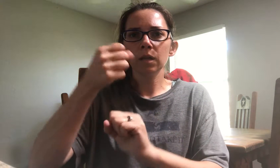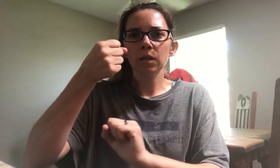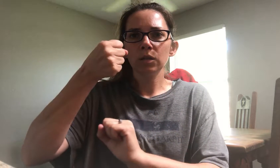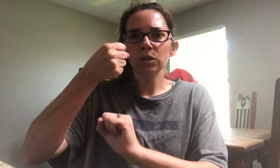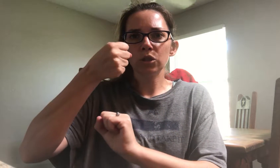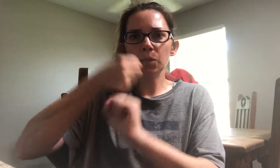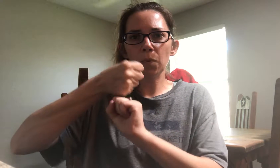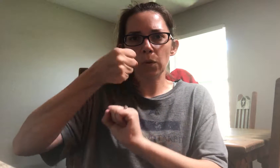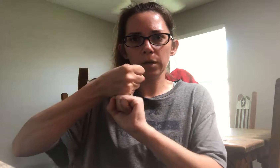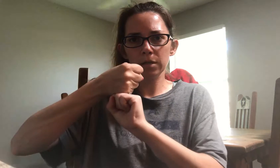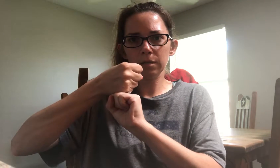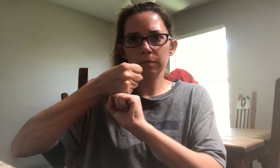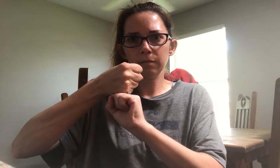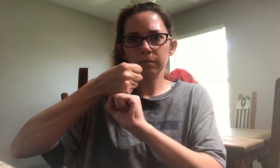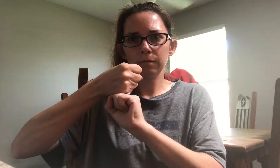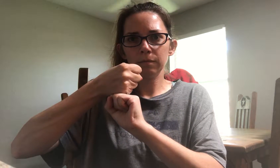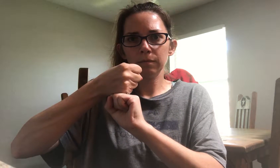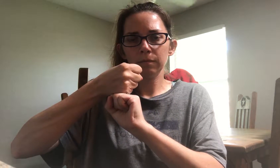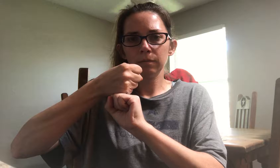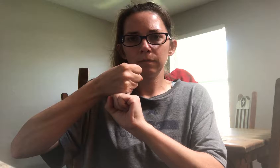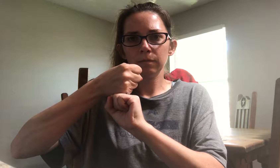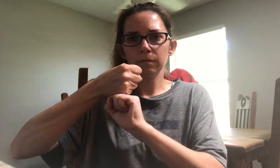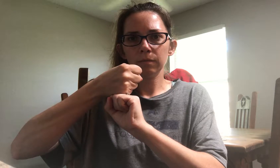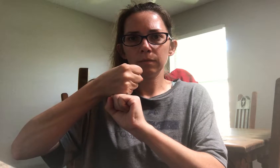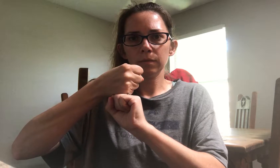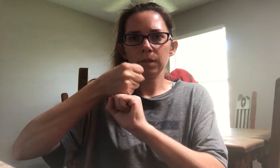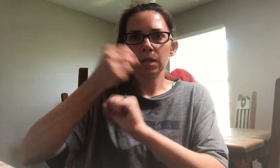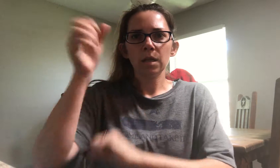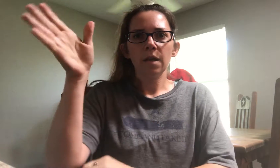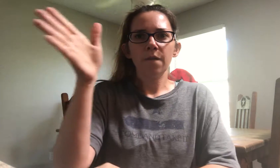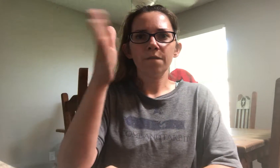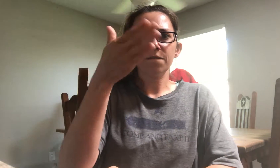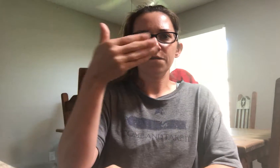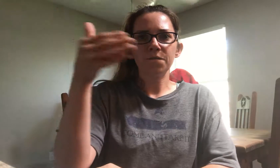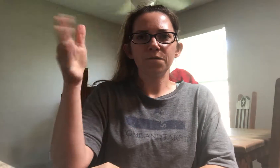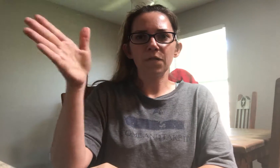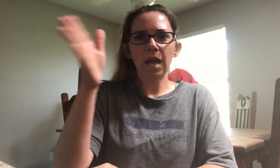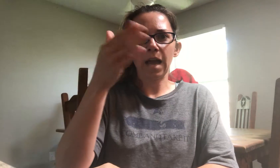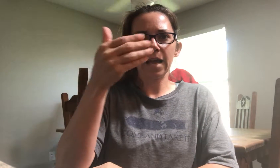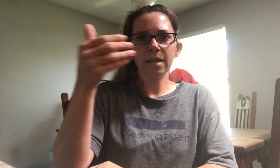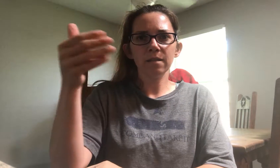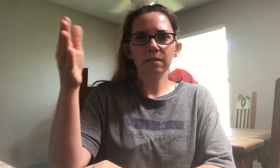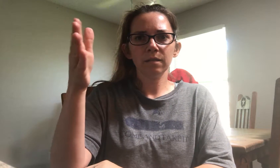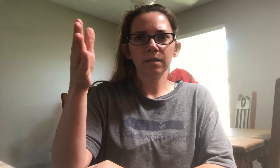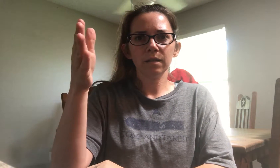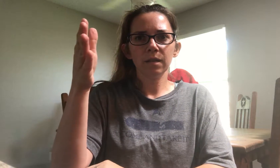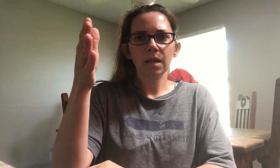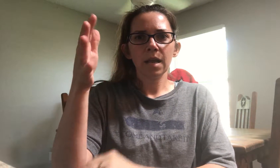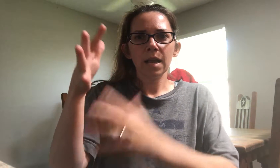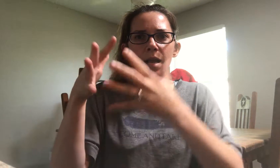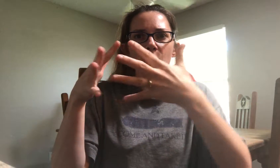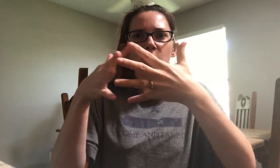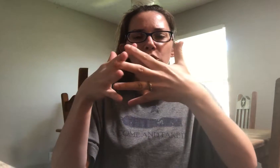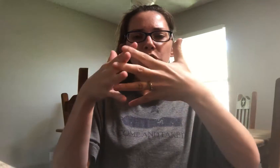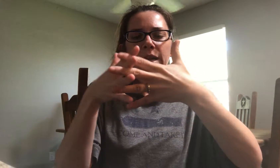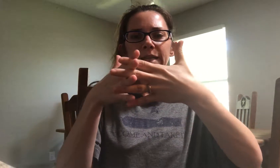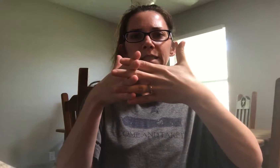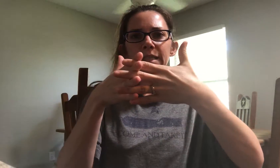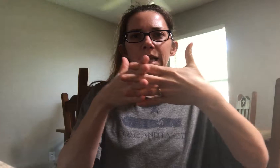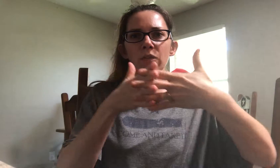support, flag, put your hands together